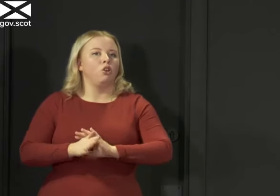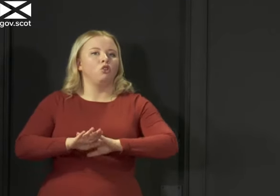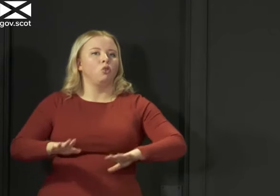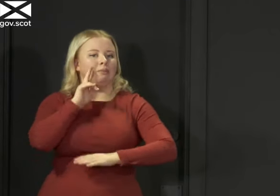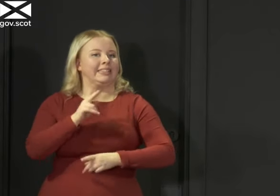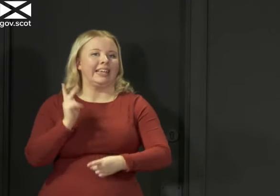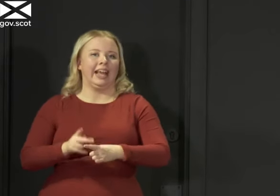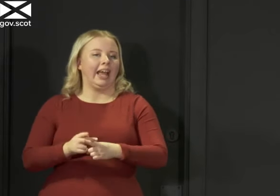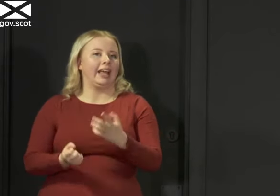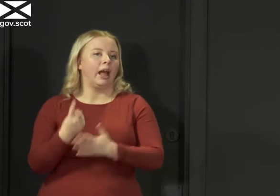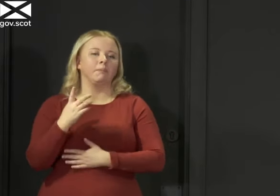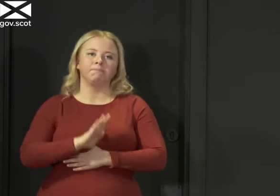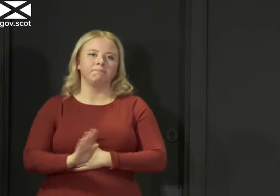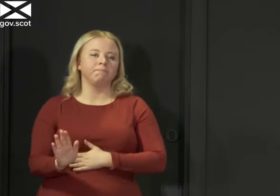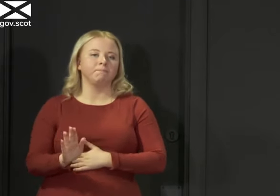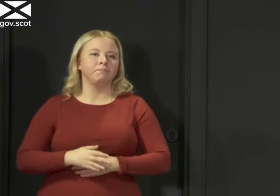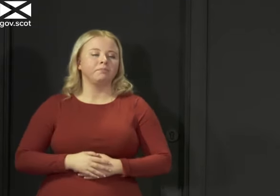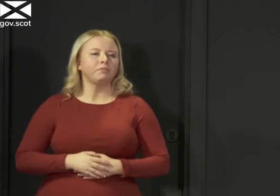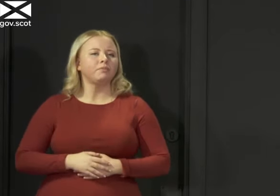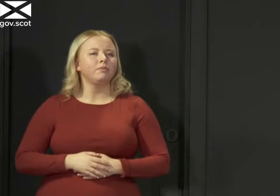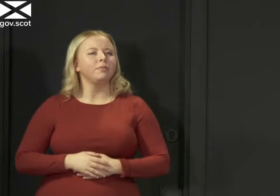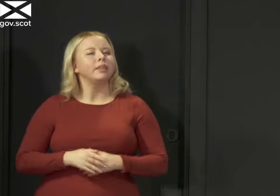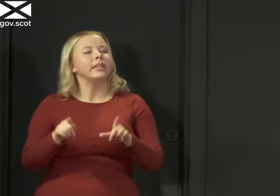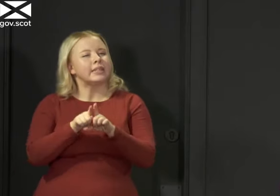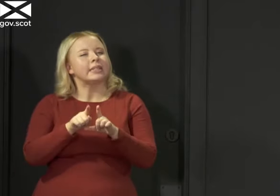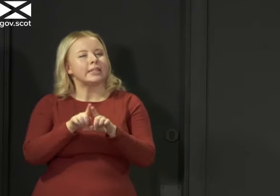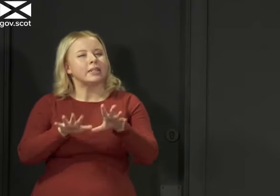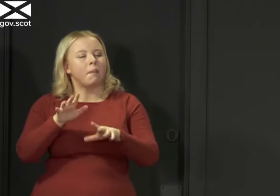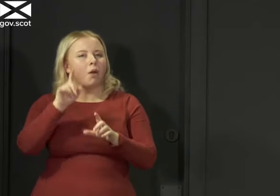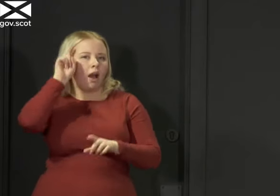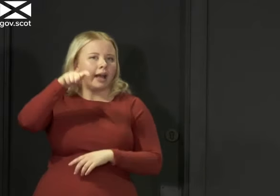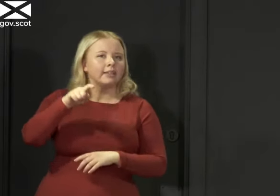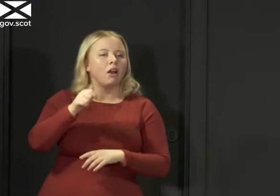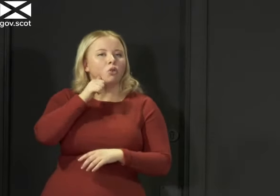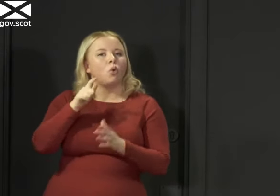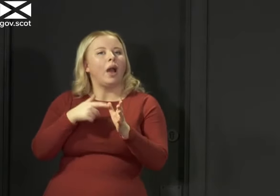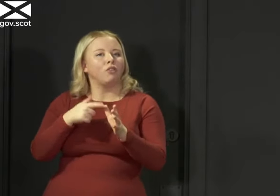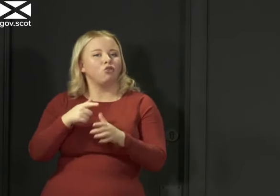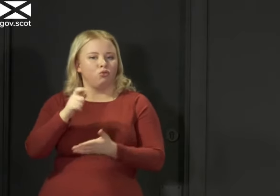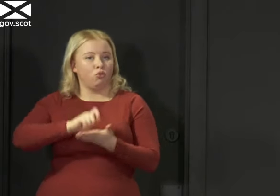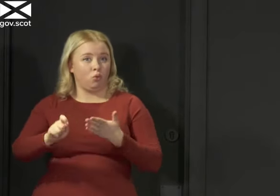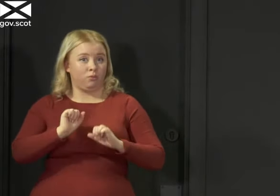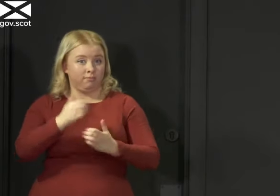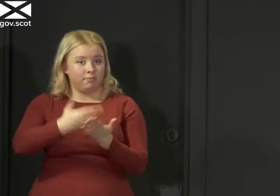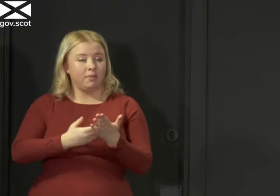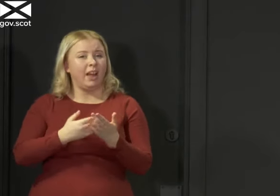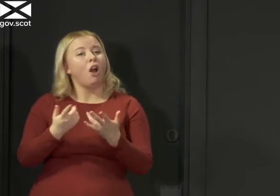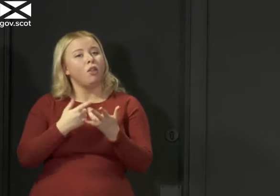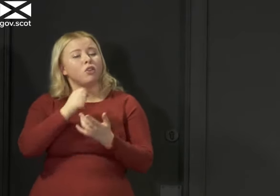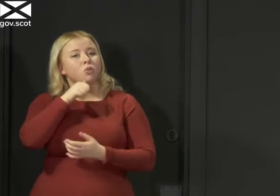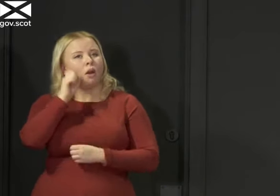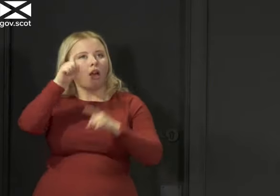to be repeated. So the kind of ideas that I know Andrew has written about today and others will bring forward all have to be, I think,